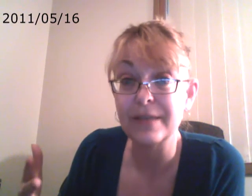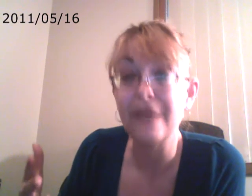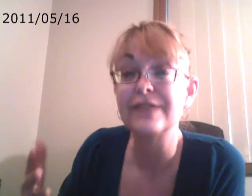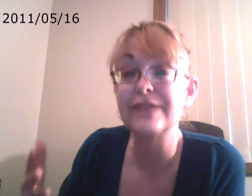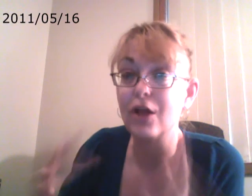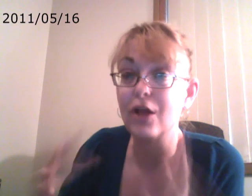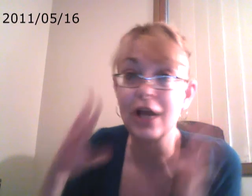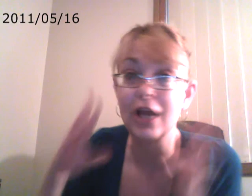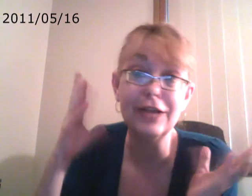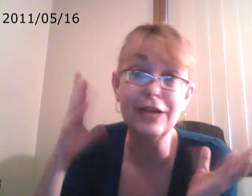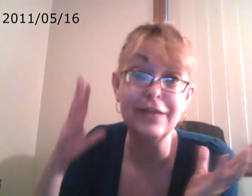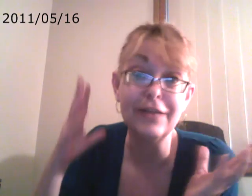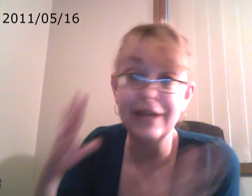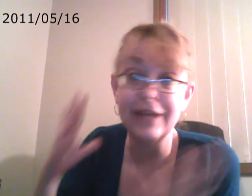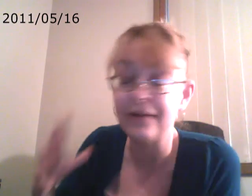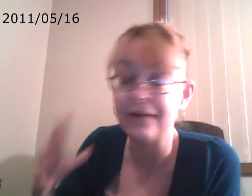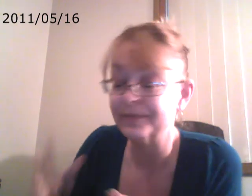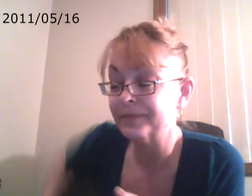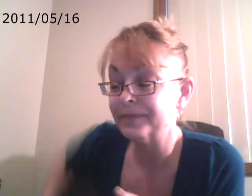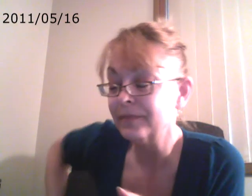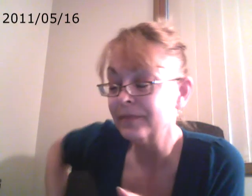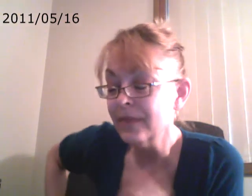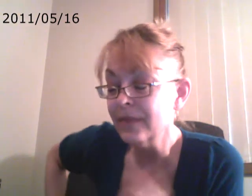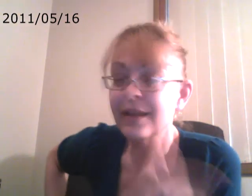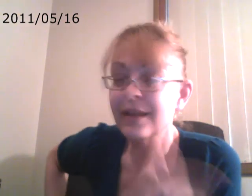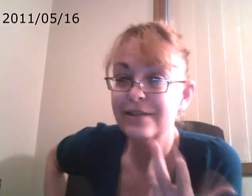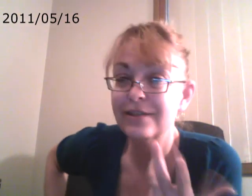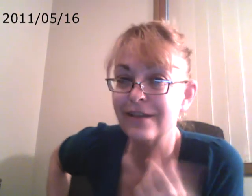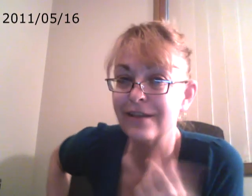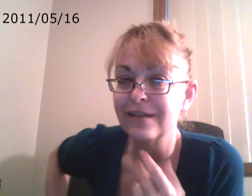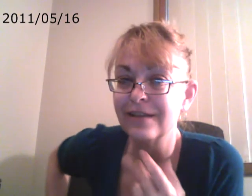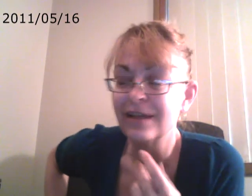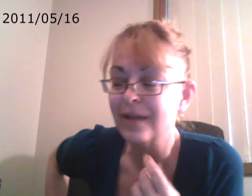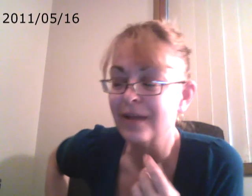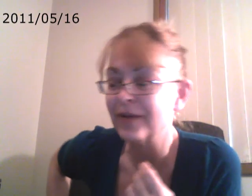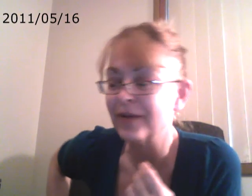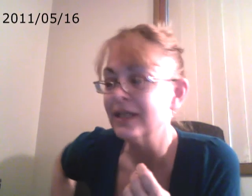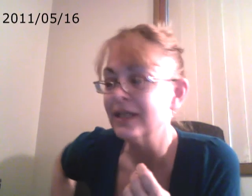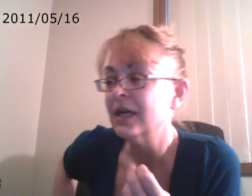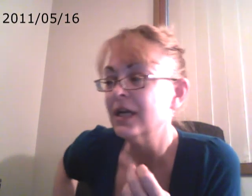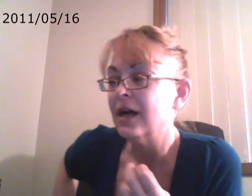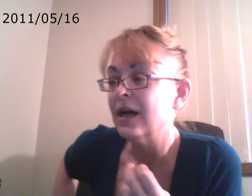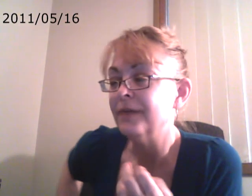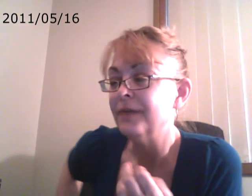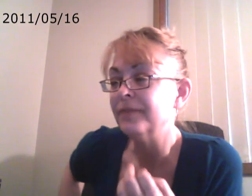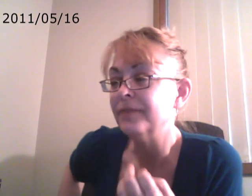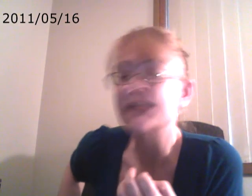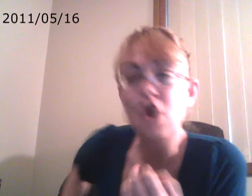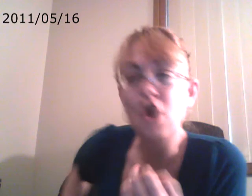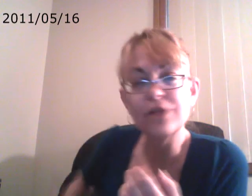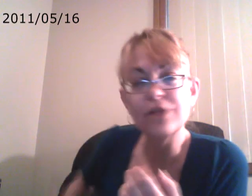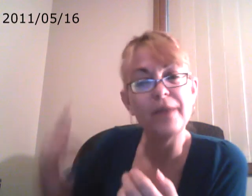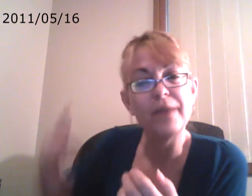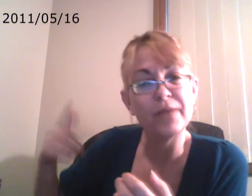out a lot. I look like freaking hell. And you can tell I've been crying. Because all of the memories